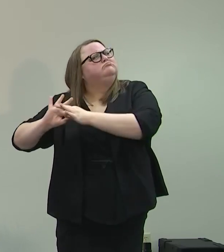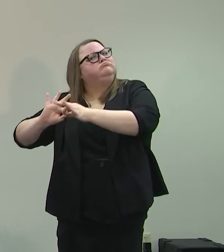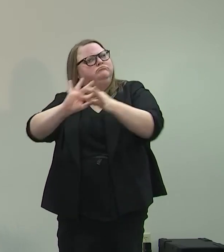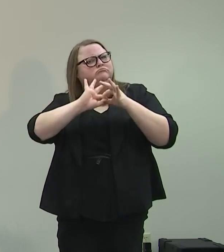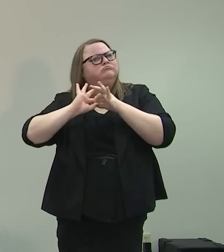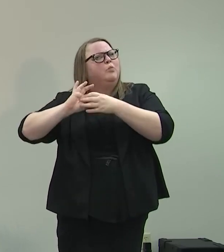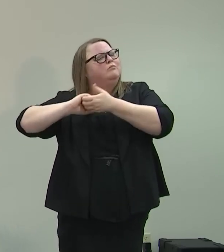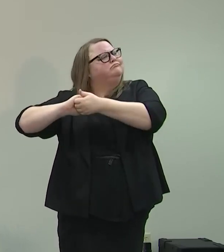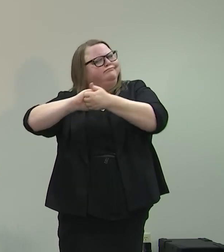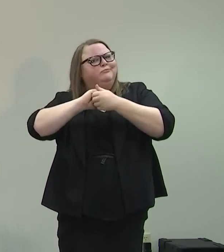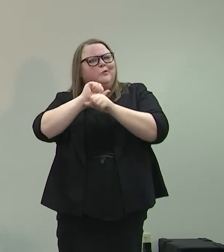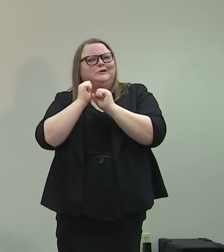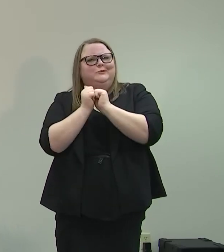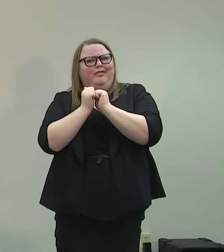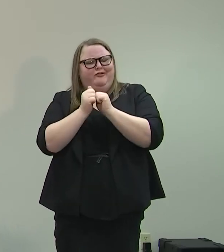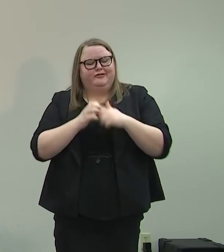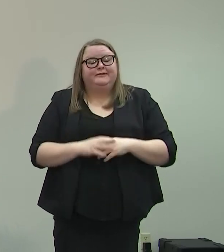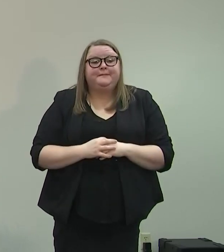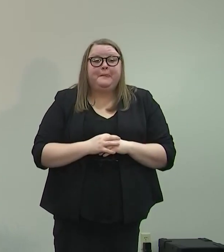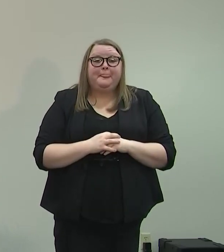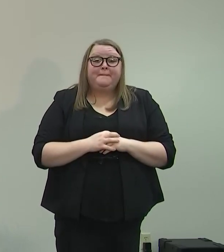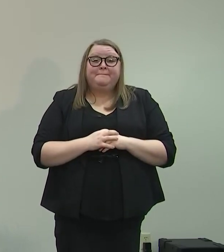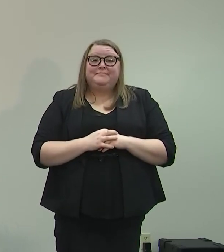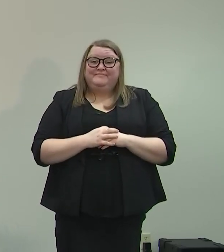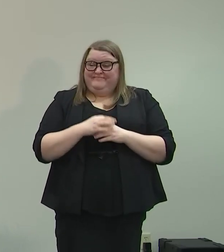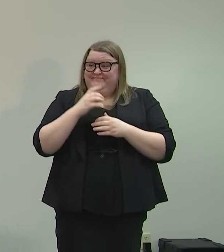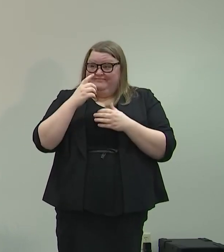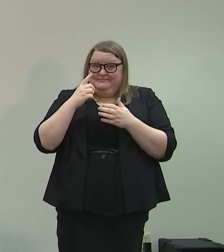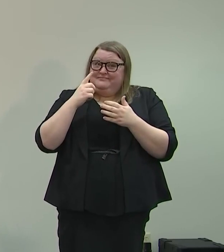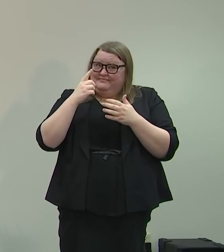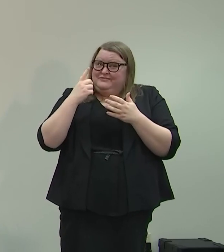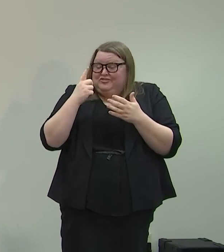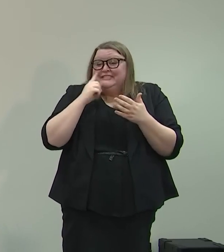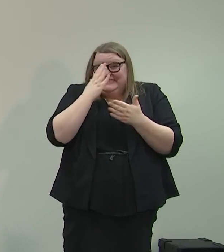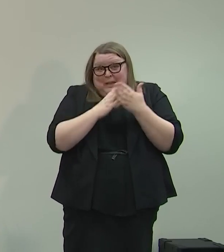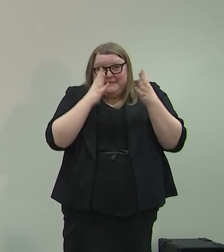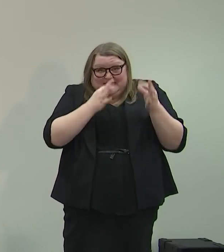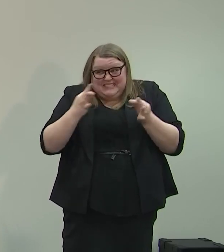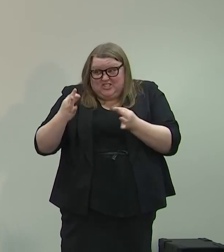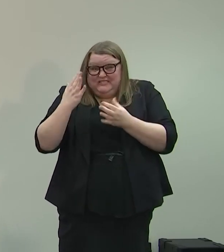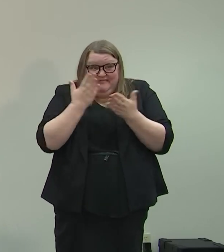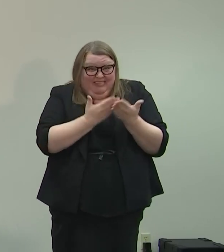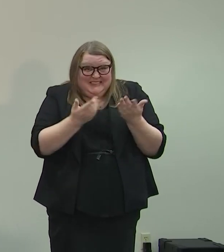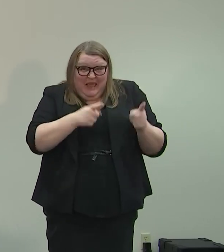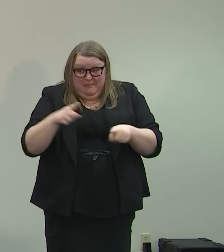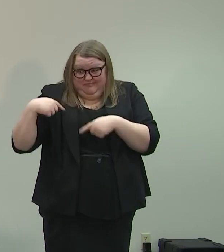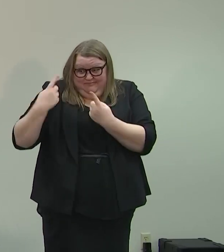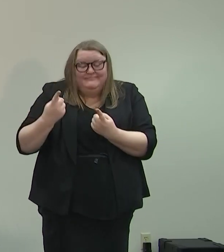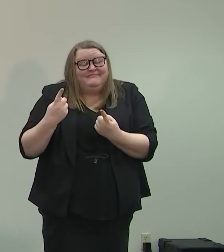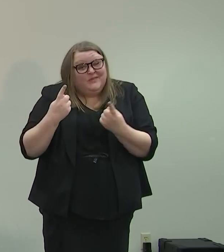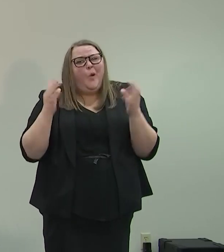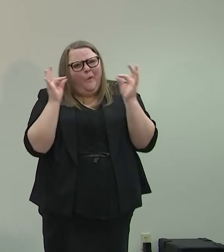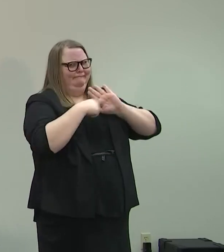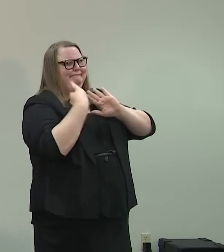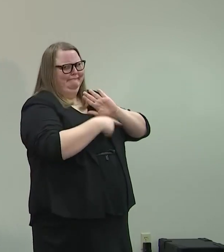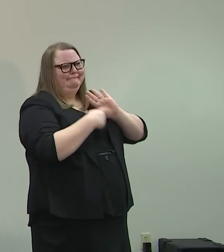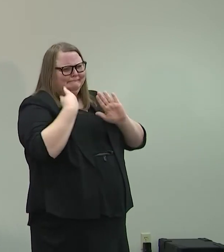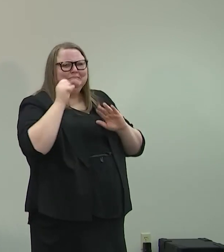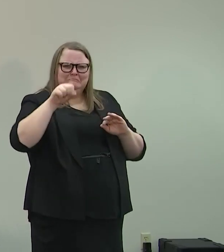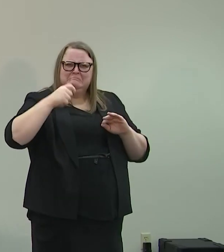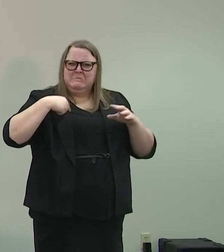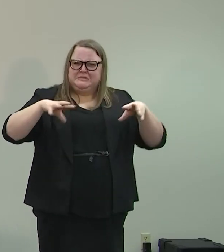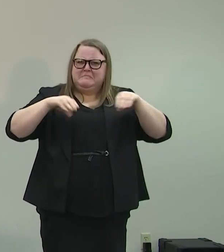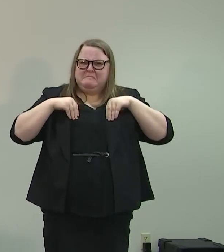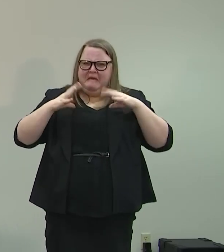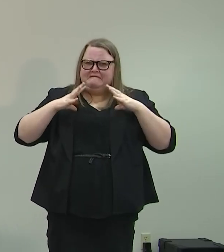to make progress. Some of the things that have happened are certainly worthy of critique. I accept that. We're not perfect, but we're trying to get